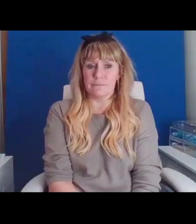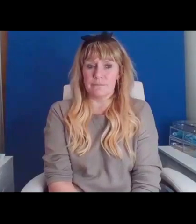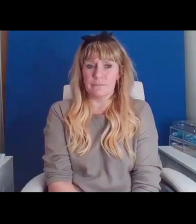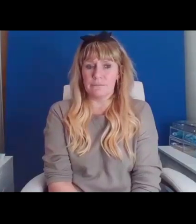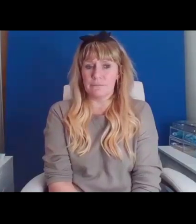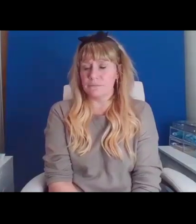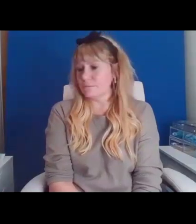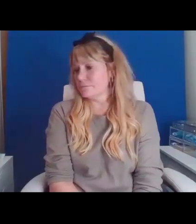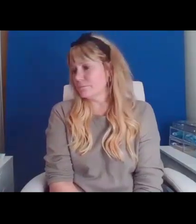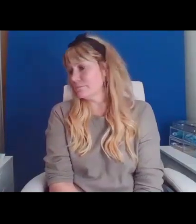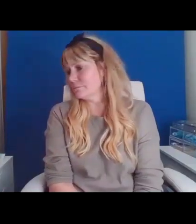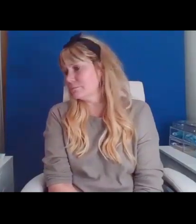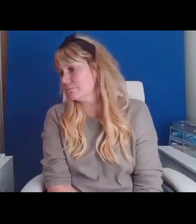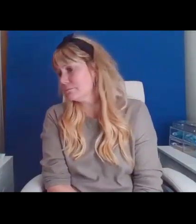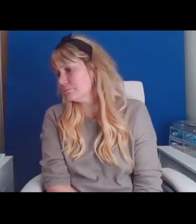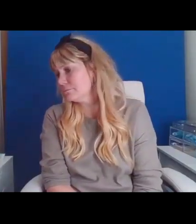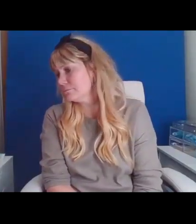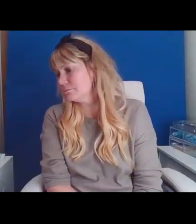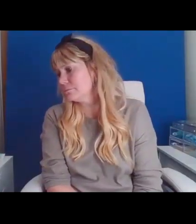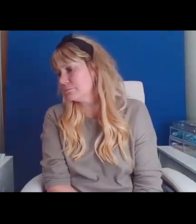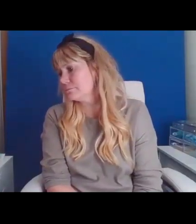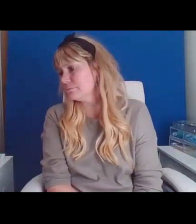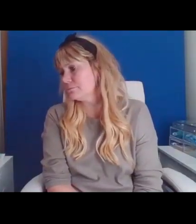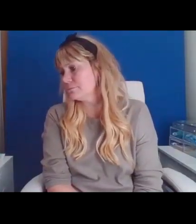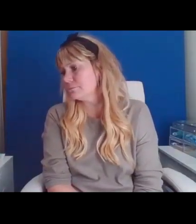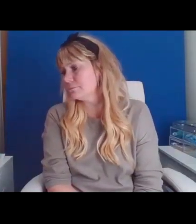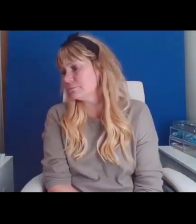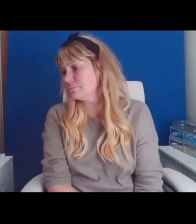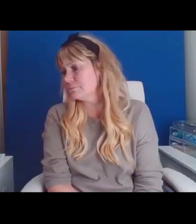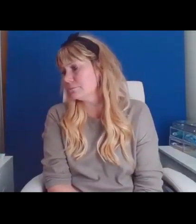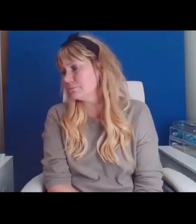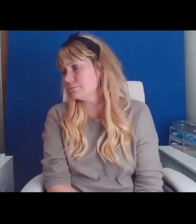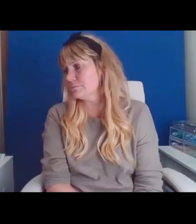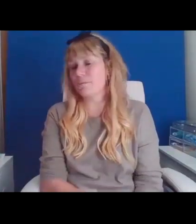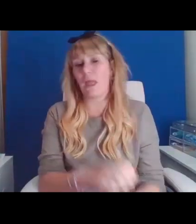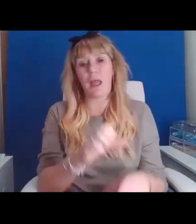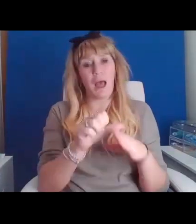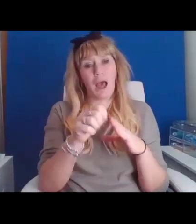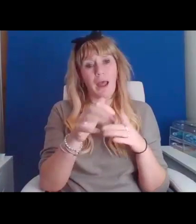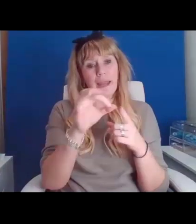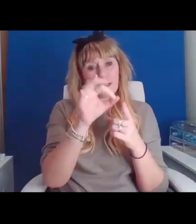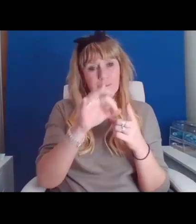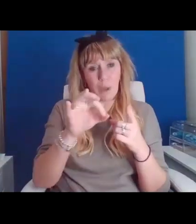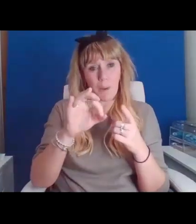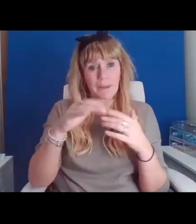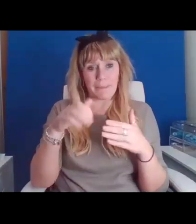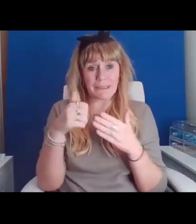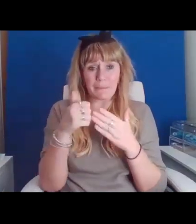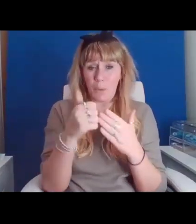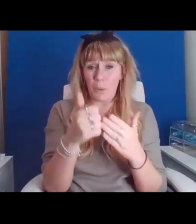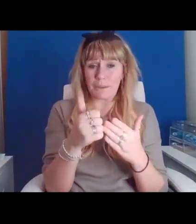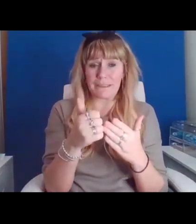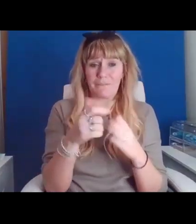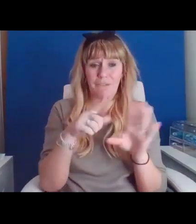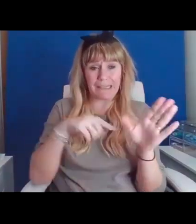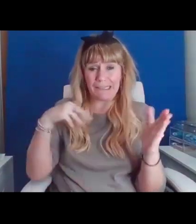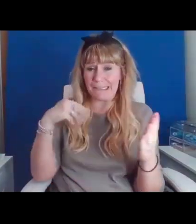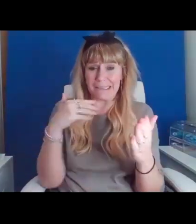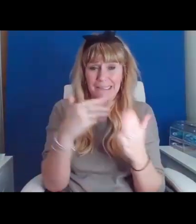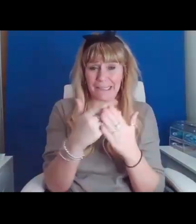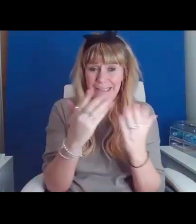Our next poet has been supporting Together's pop-up poetry work for some years now.